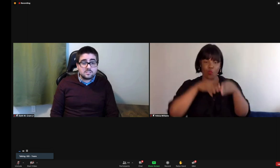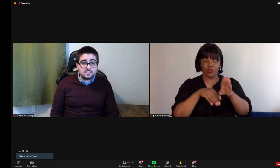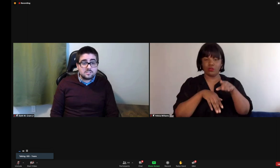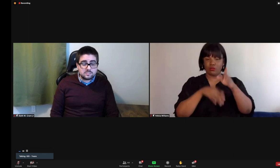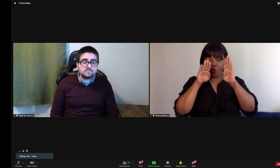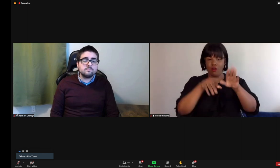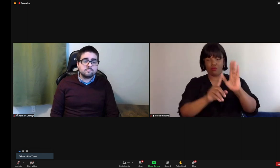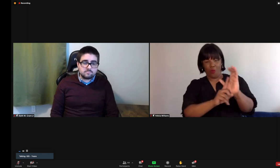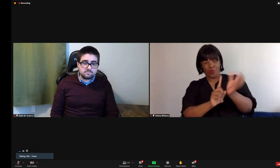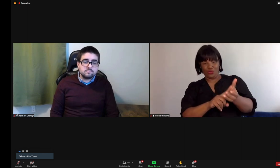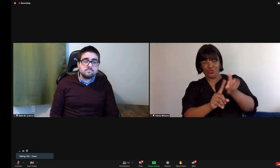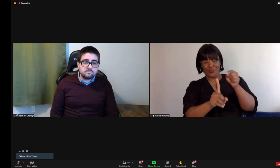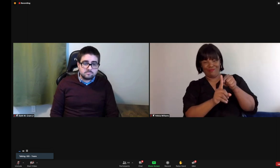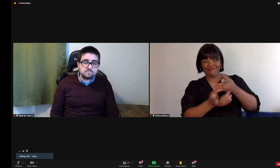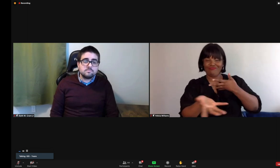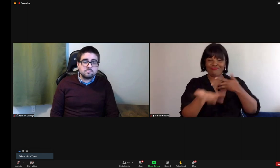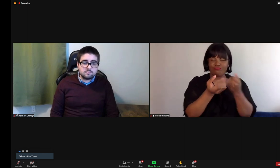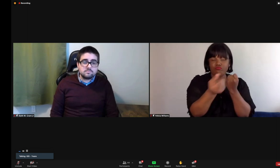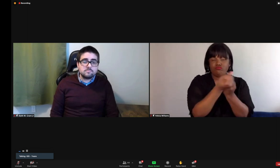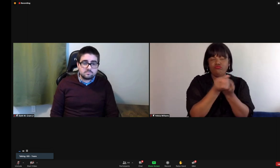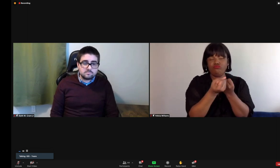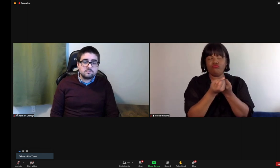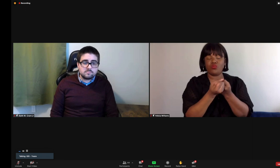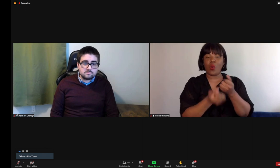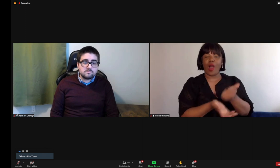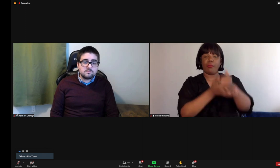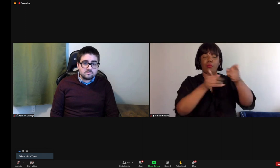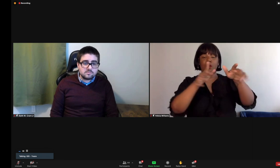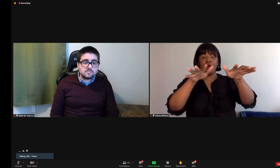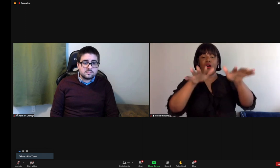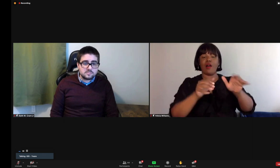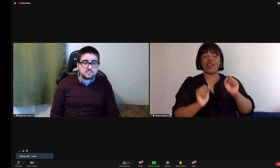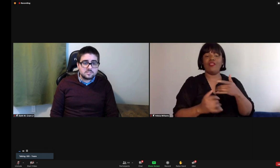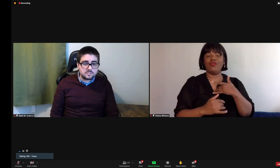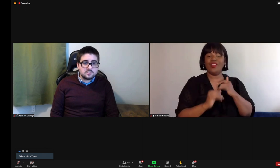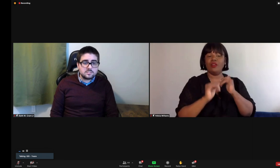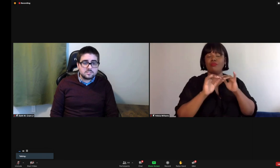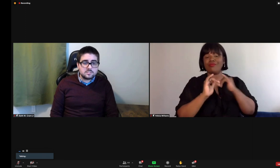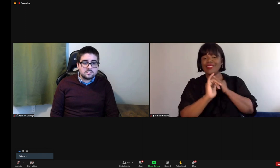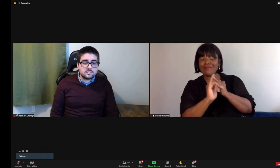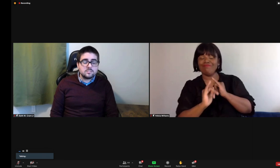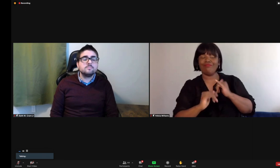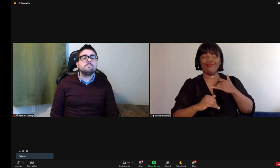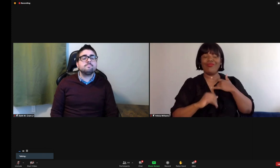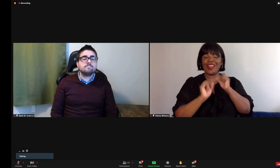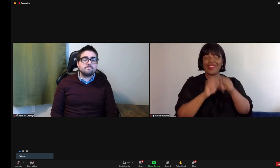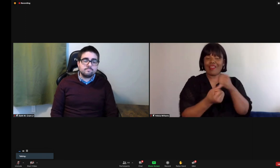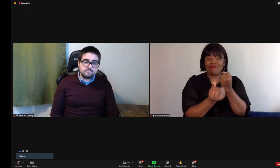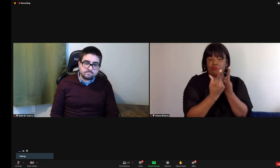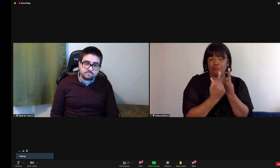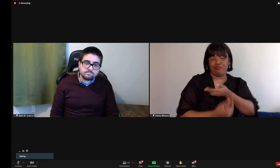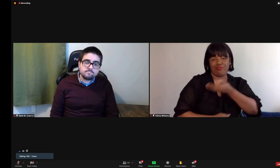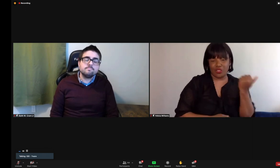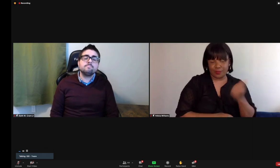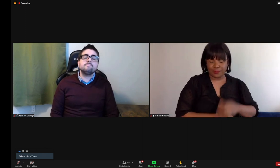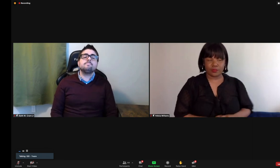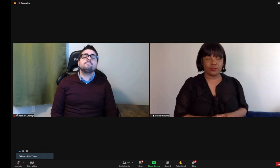wasn't the best quality to do it that way. I thought that having just one person on camera would allow that, you know, that